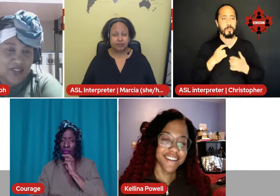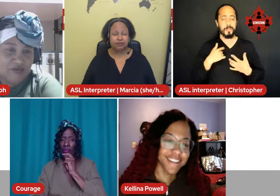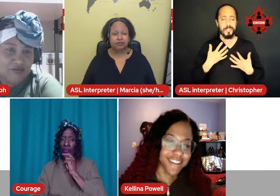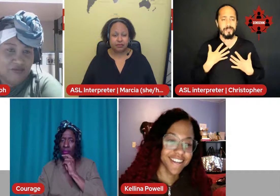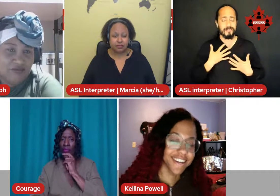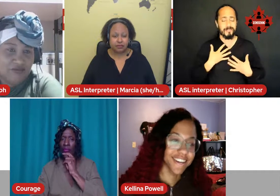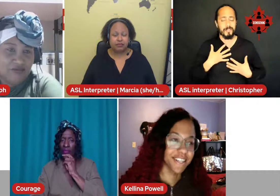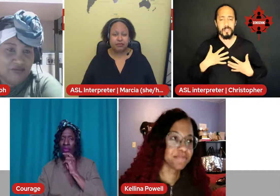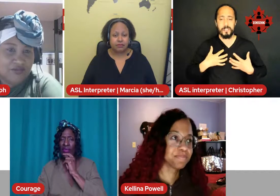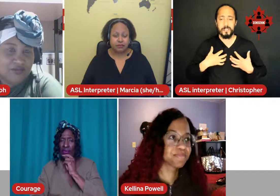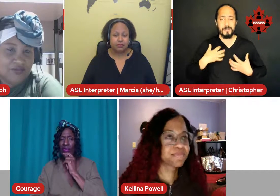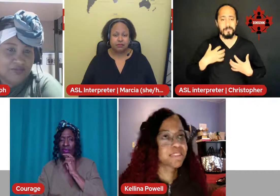Um.